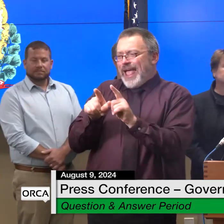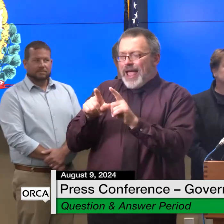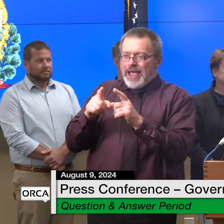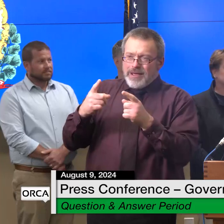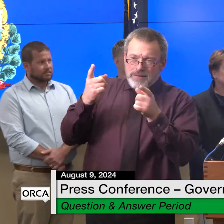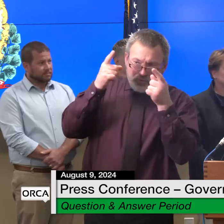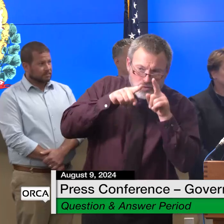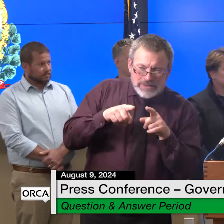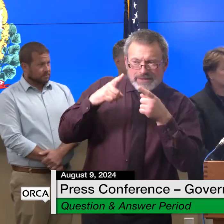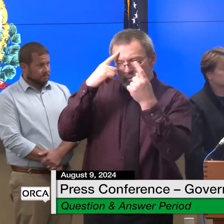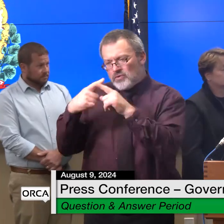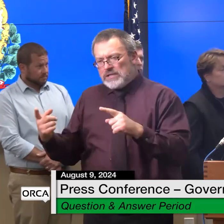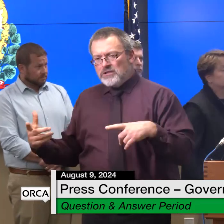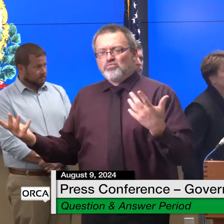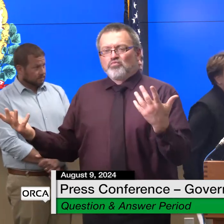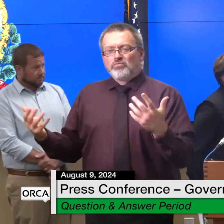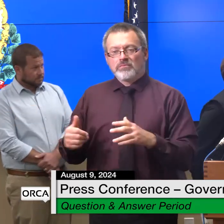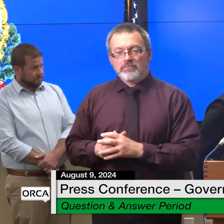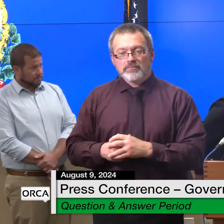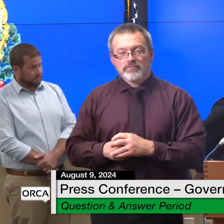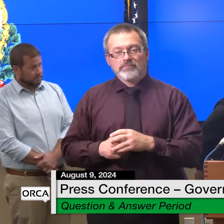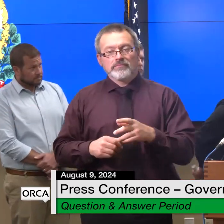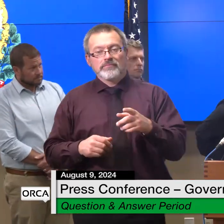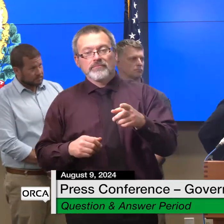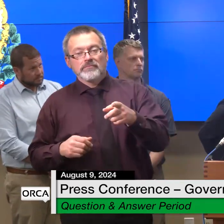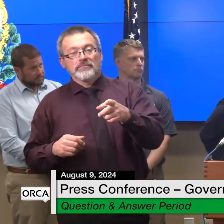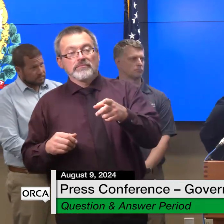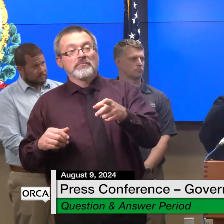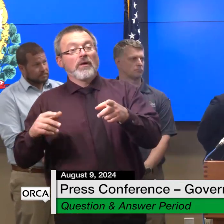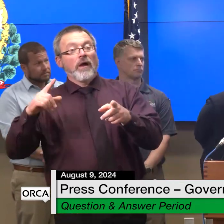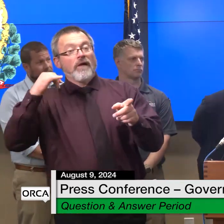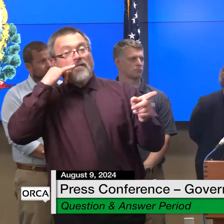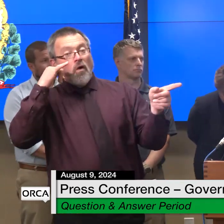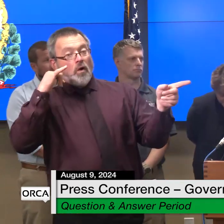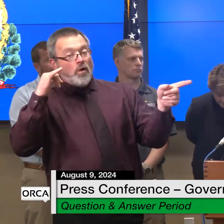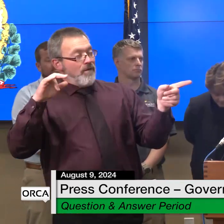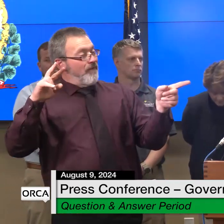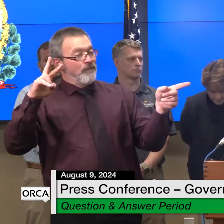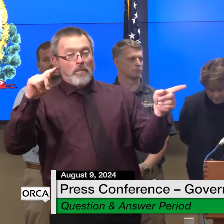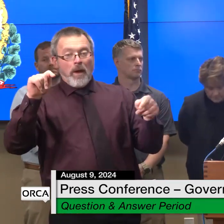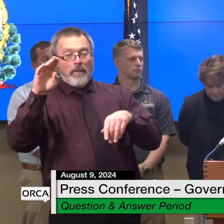looks like we have one more question on the phone uh can we question to want business night